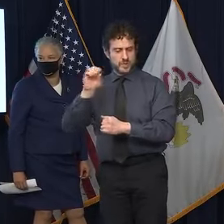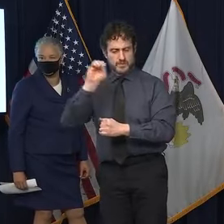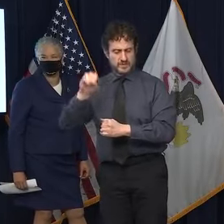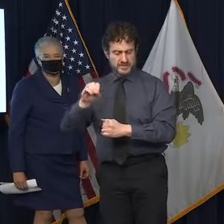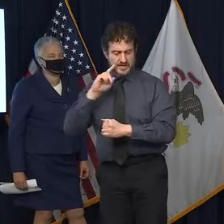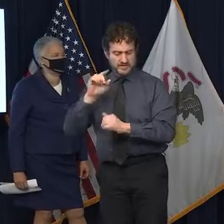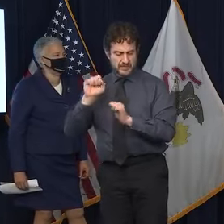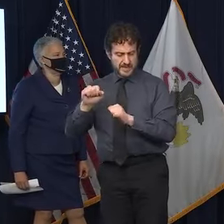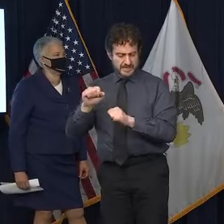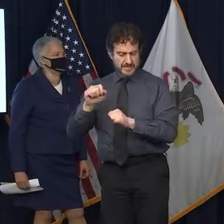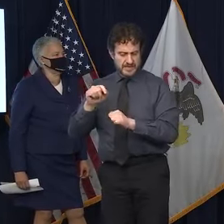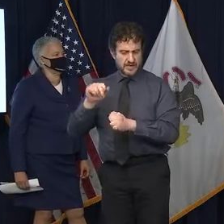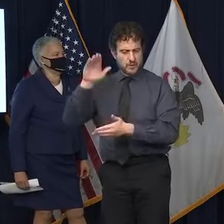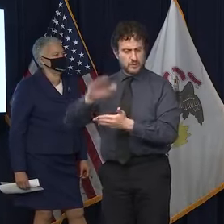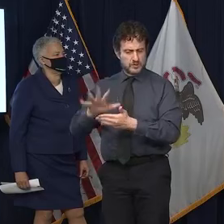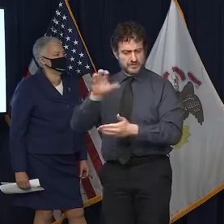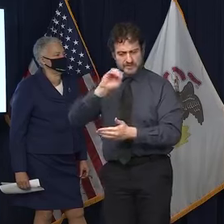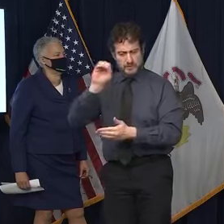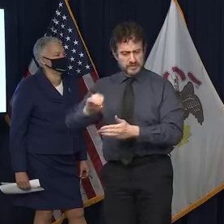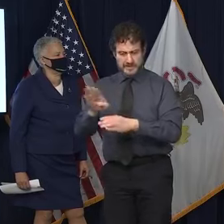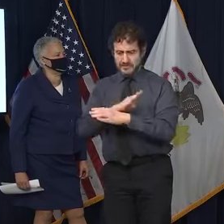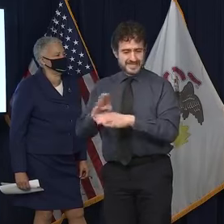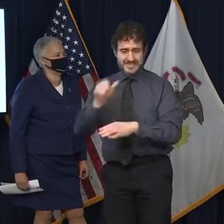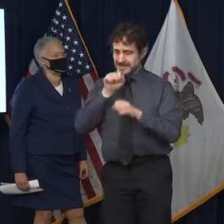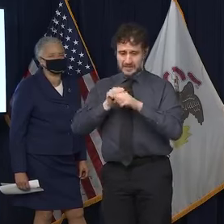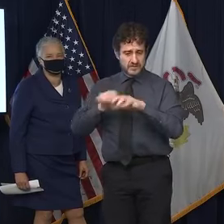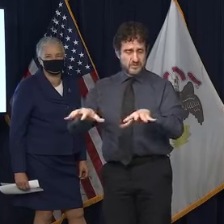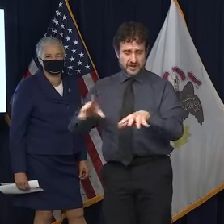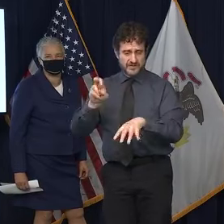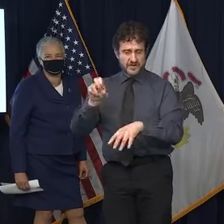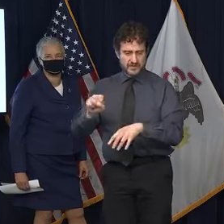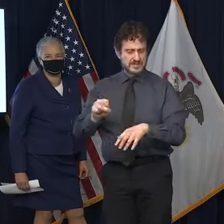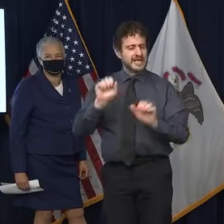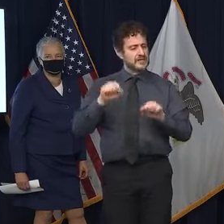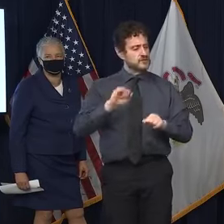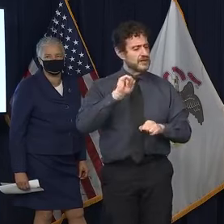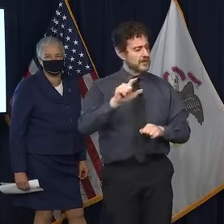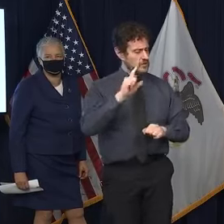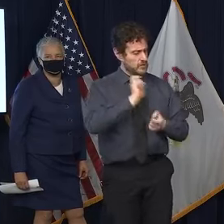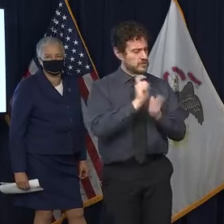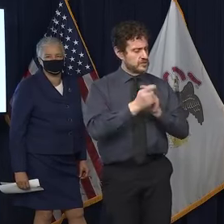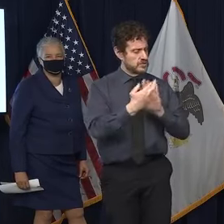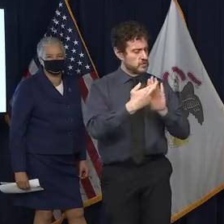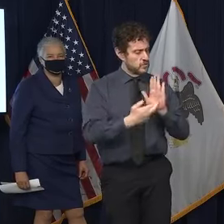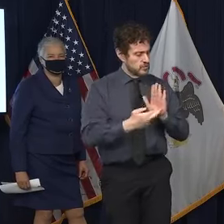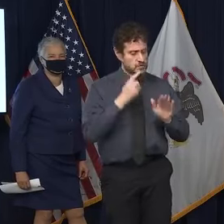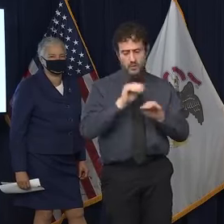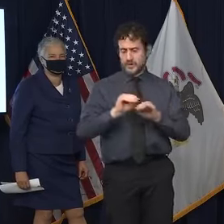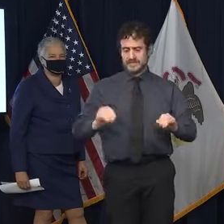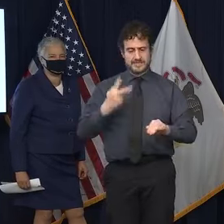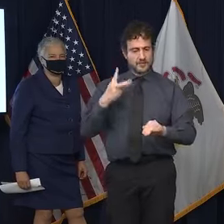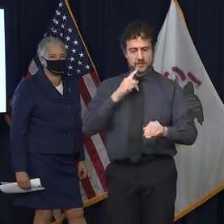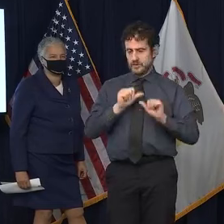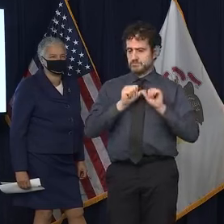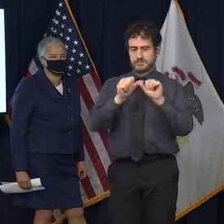business without spreading the virus. Science is evolving. Might Illinois revise its rules, or is Tier 3 here to stay?